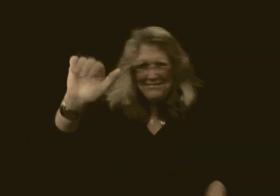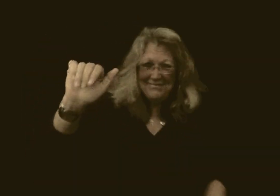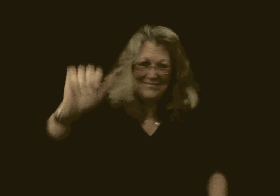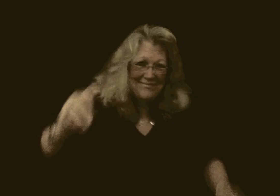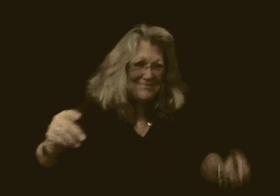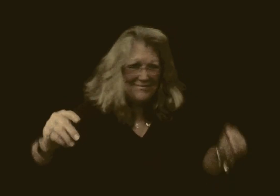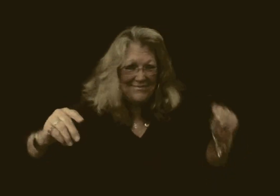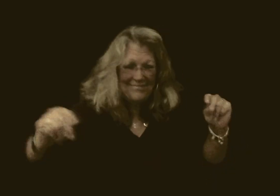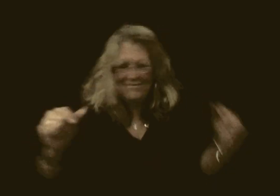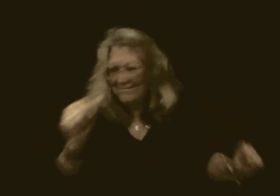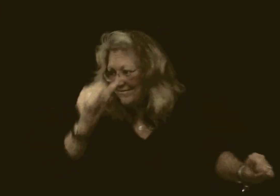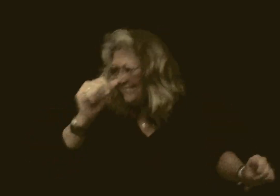I have a lover